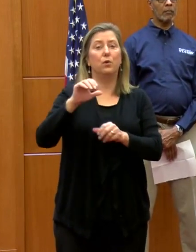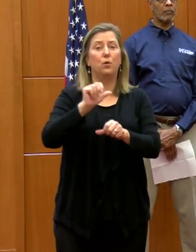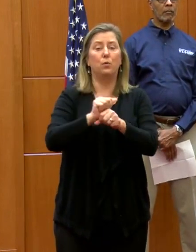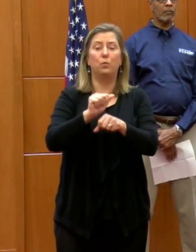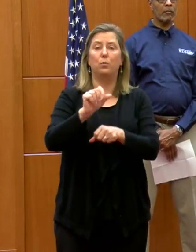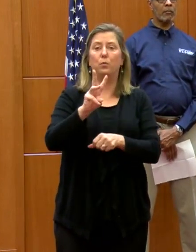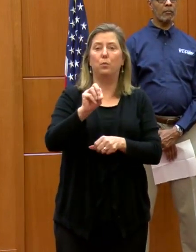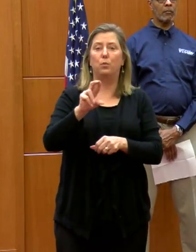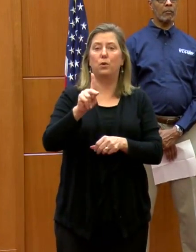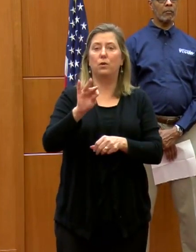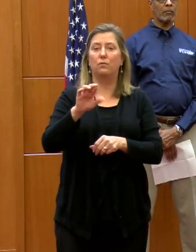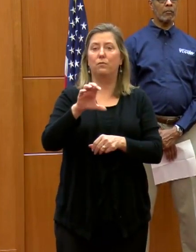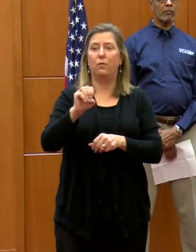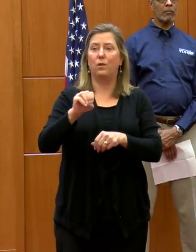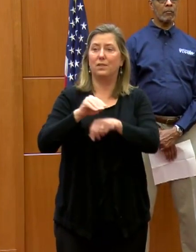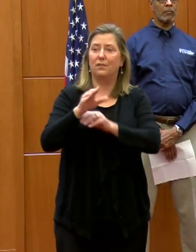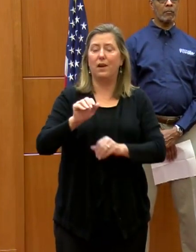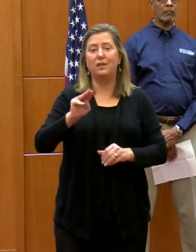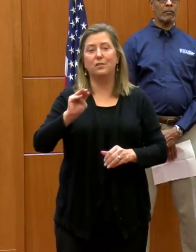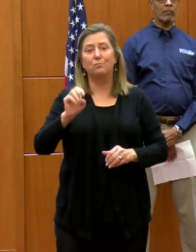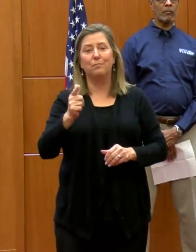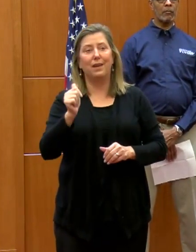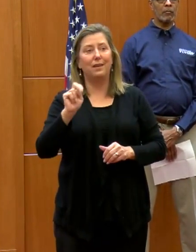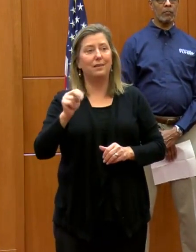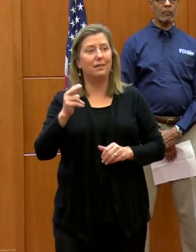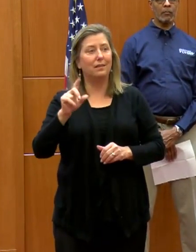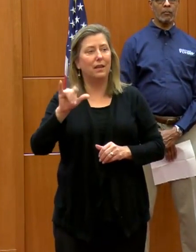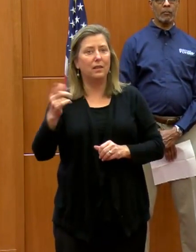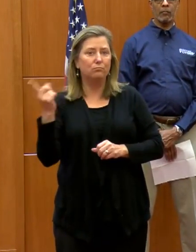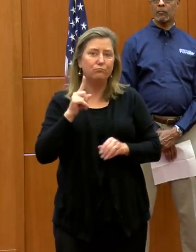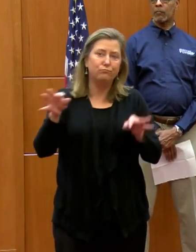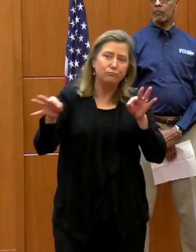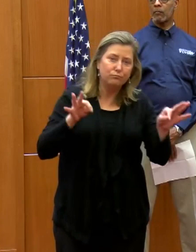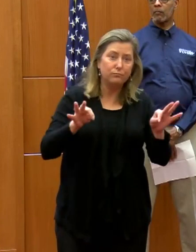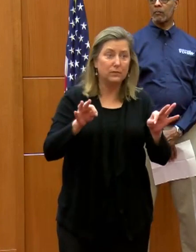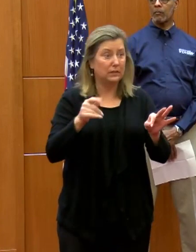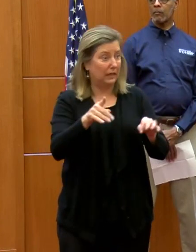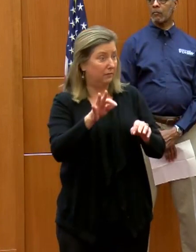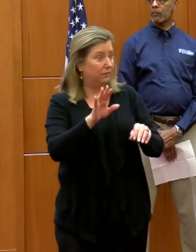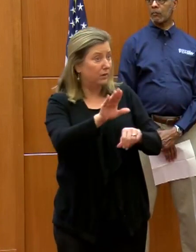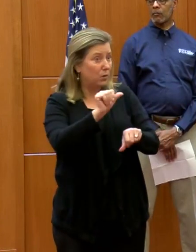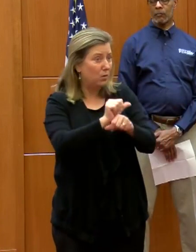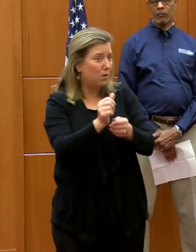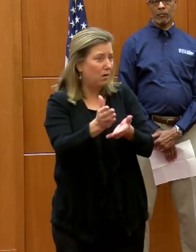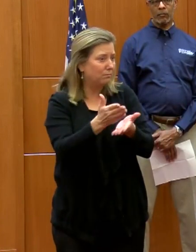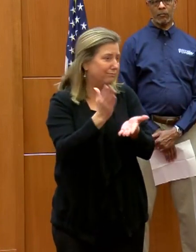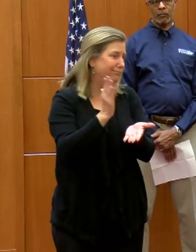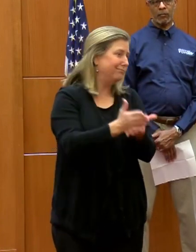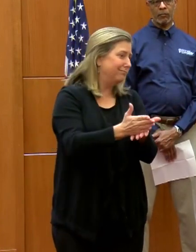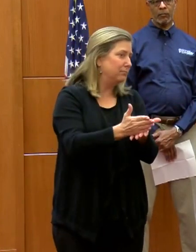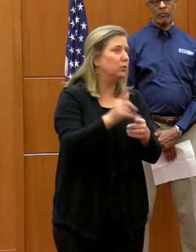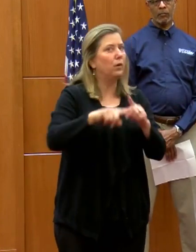Megan Healy, to talk more about how people who are affected can apply for unemployment.